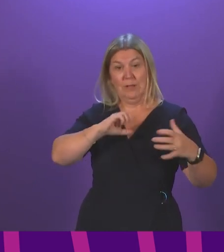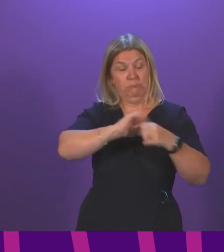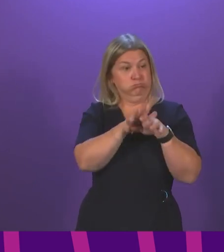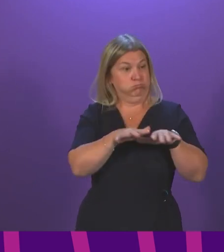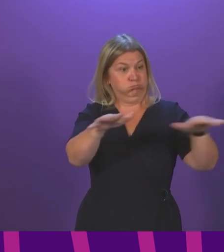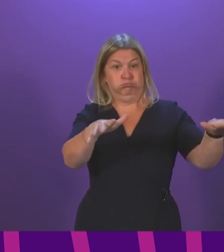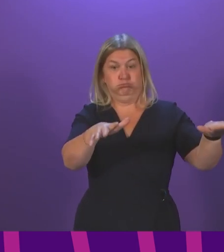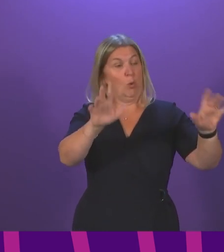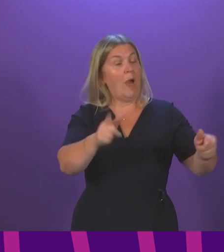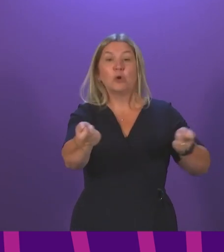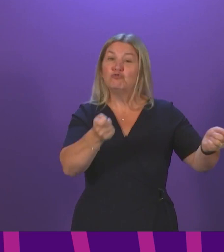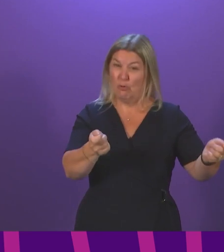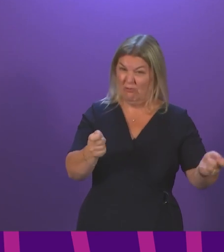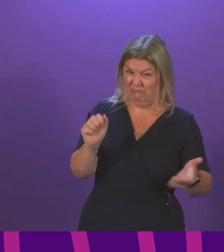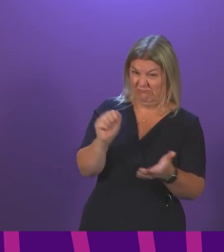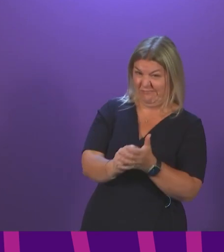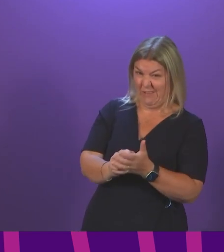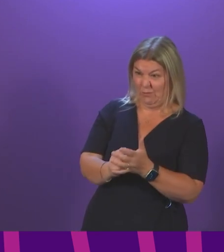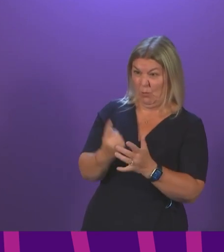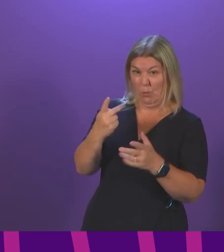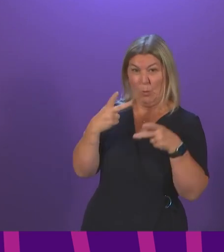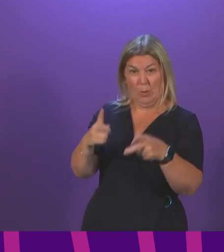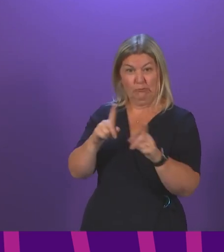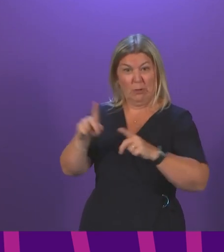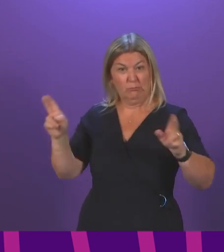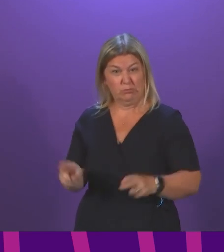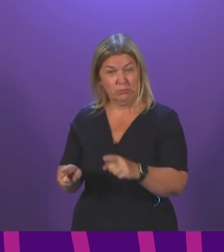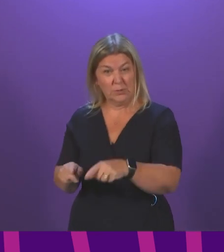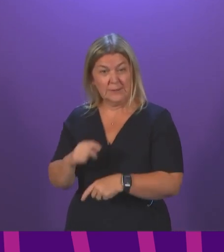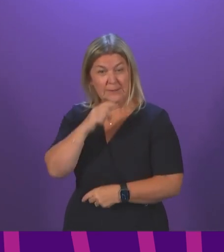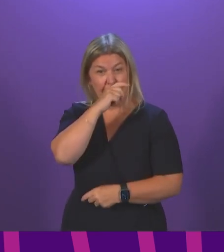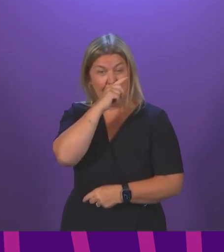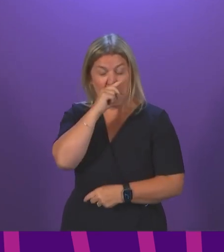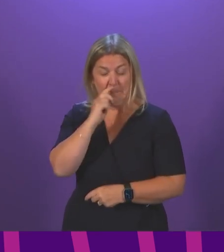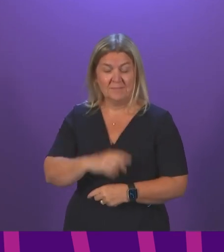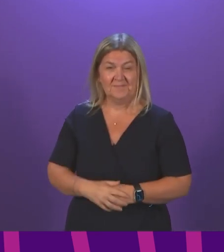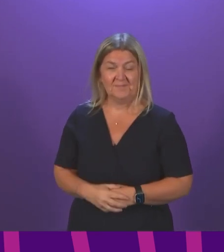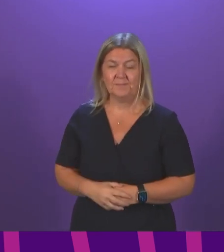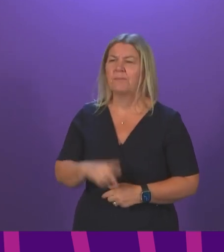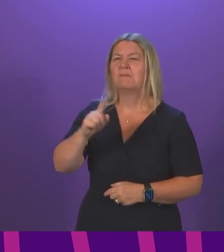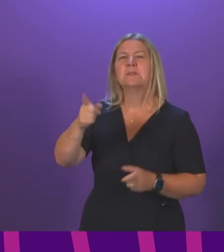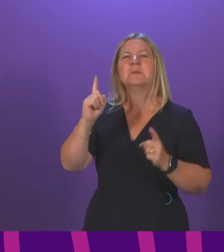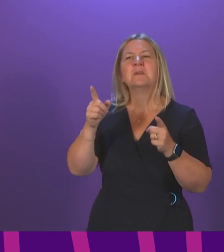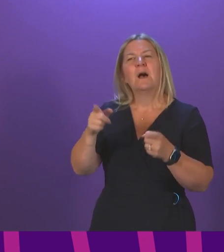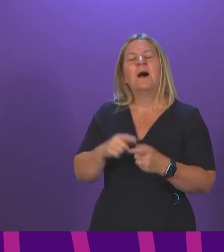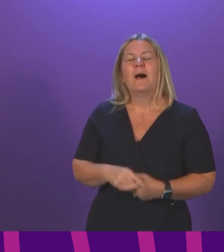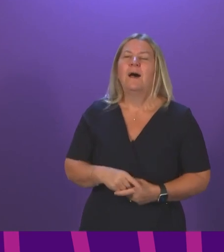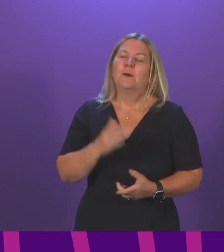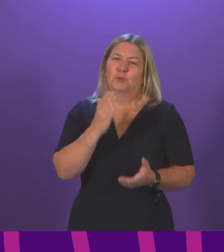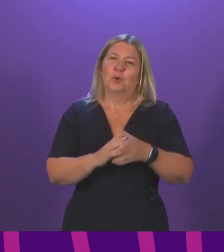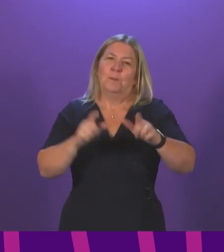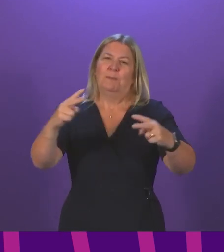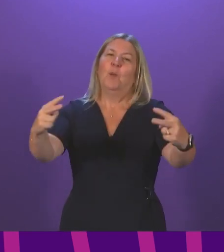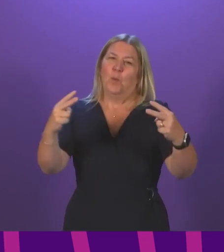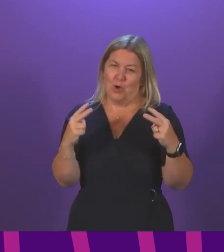First Minister. You know, I think most people watching this will probably breathe a sigh of relief that Anasawa is not